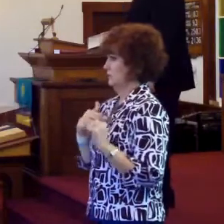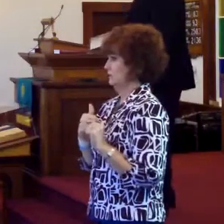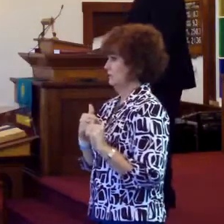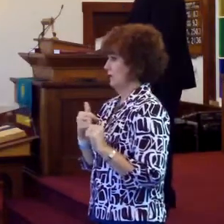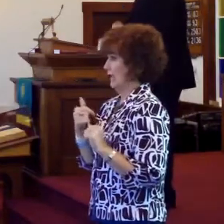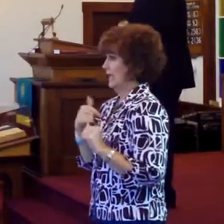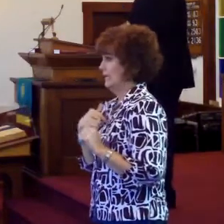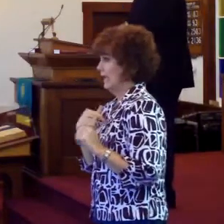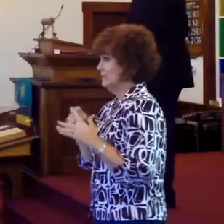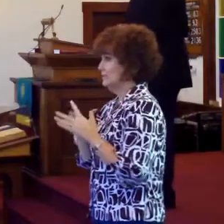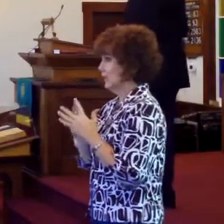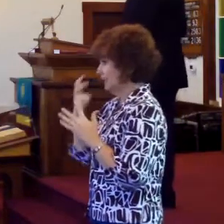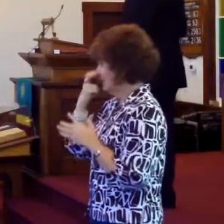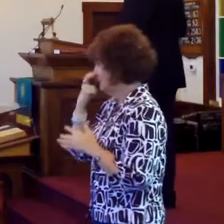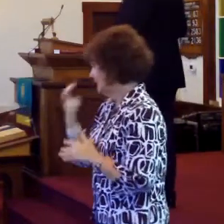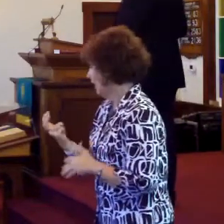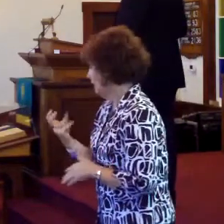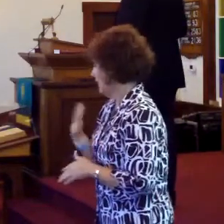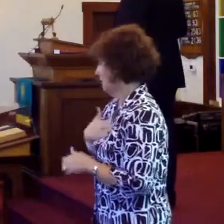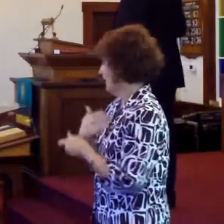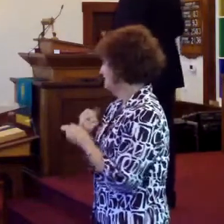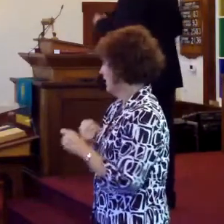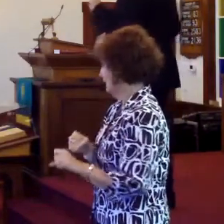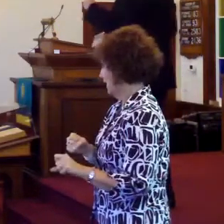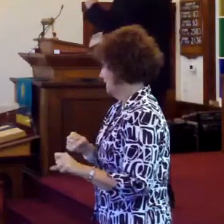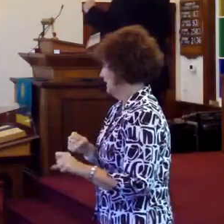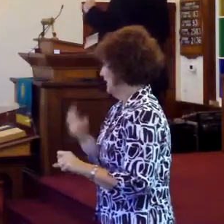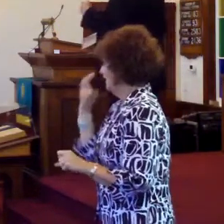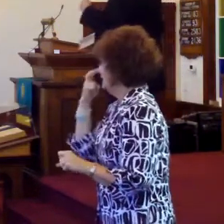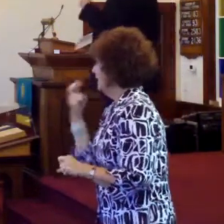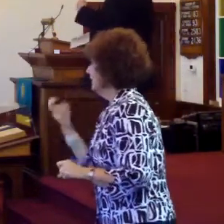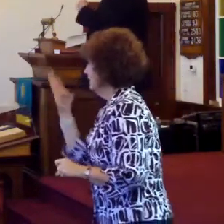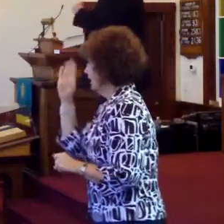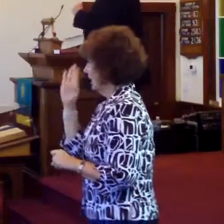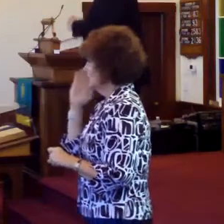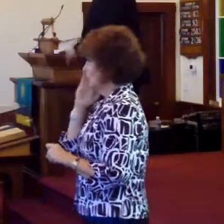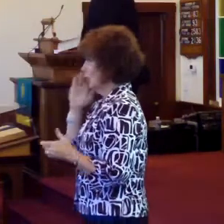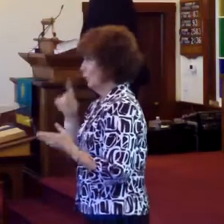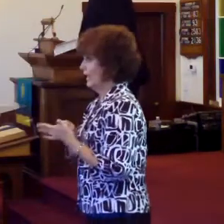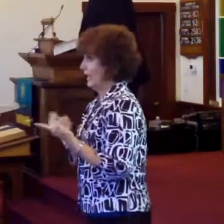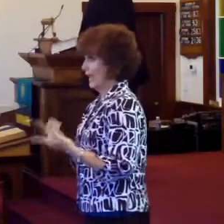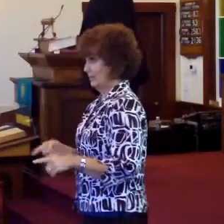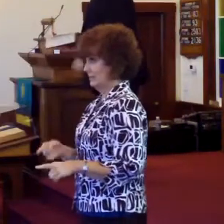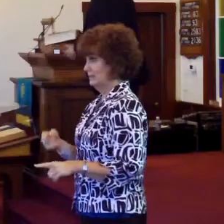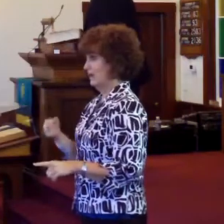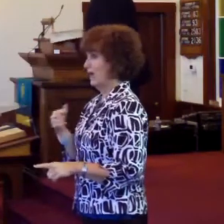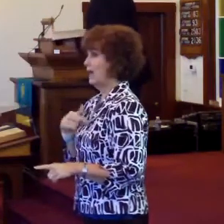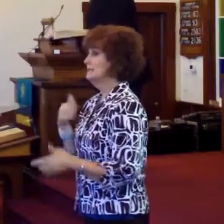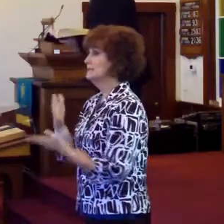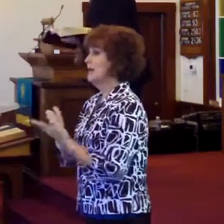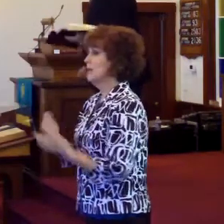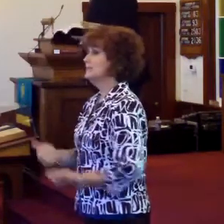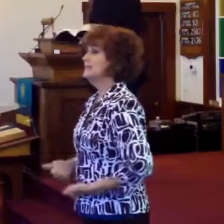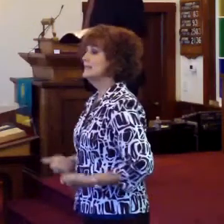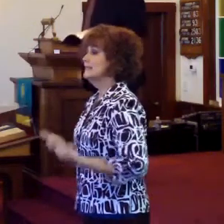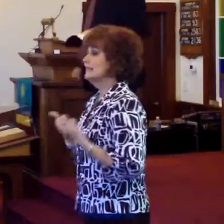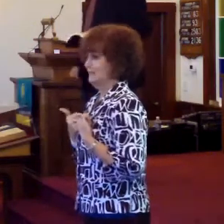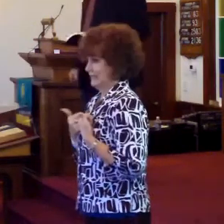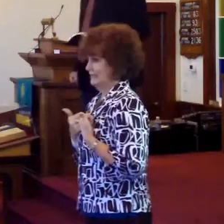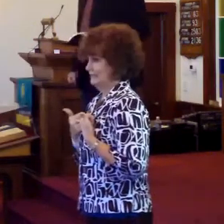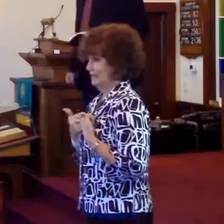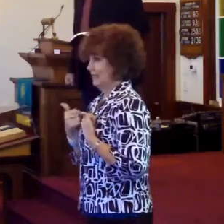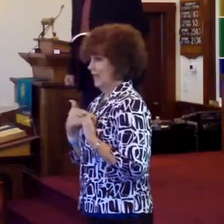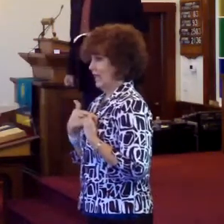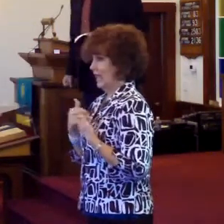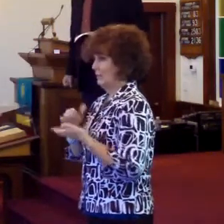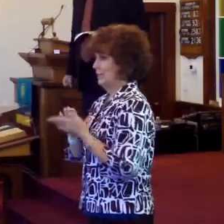And I began doubting my salvation and doubting that there was a God. And you know what happened in my life? I quit living. I became very,